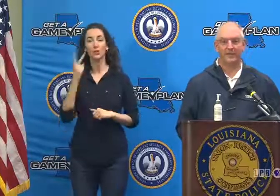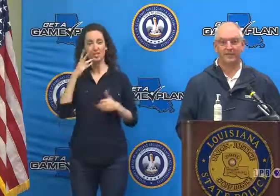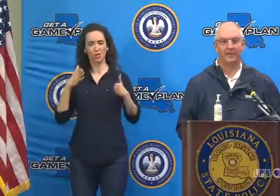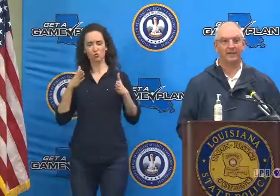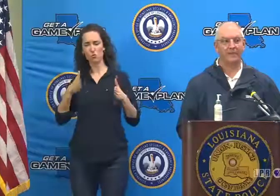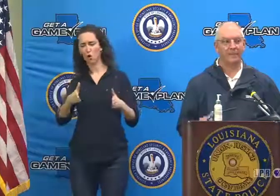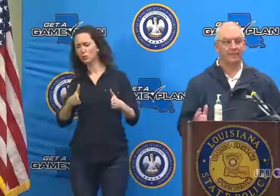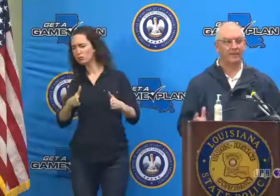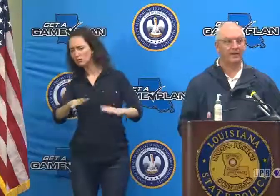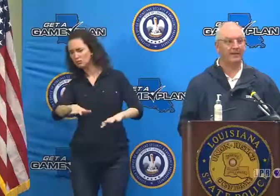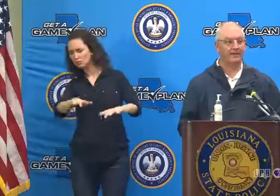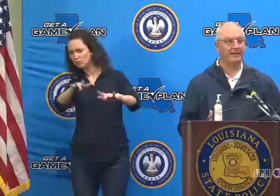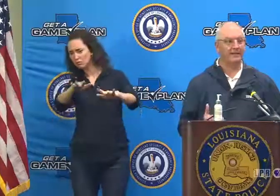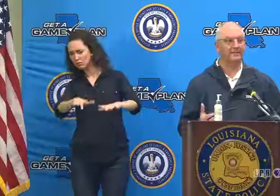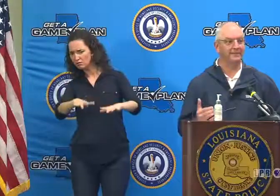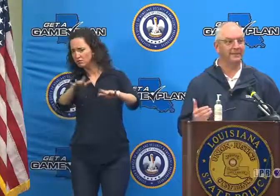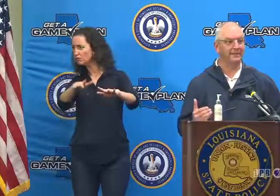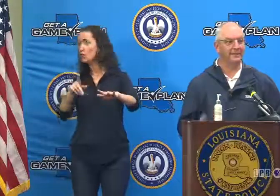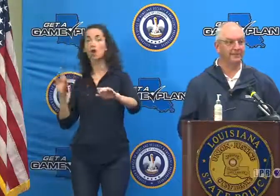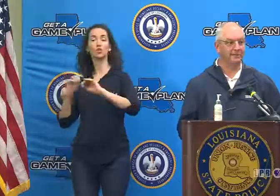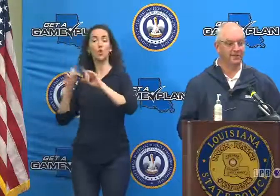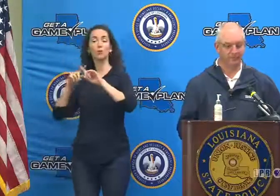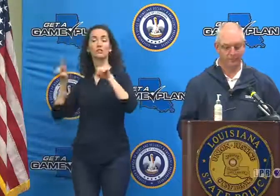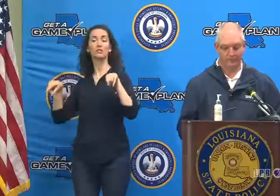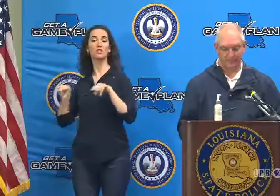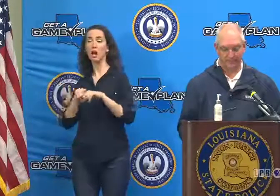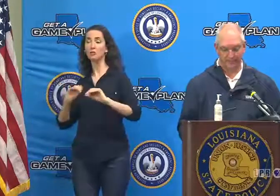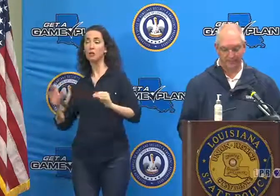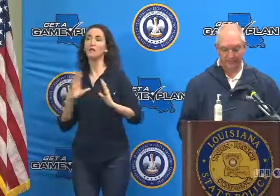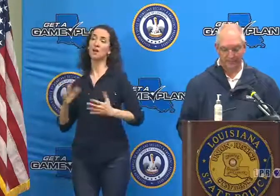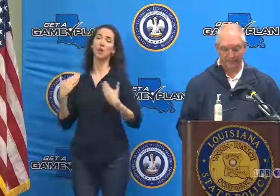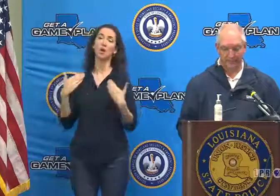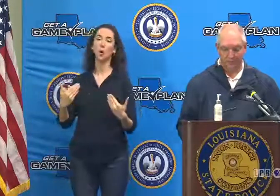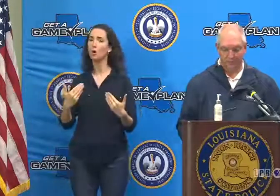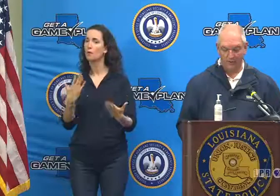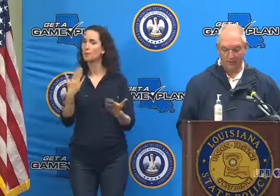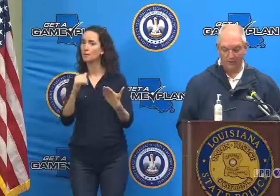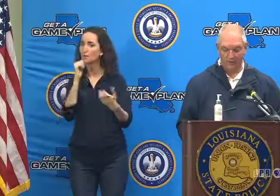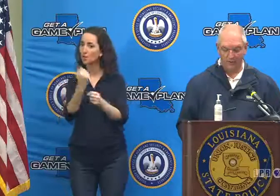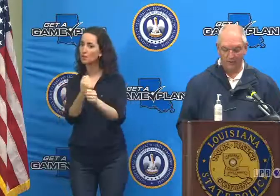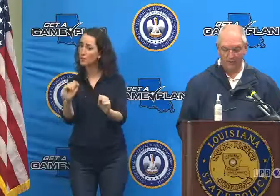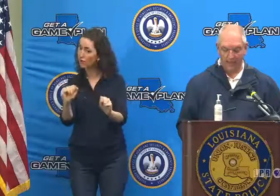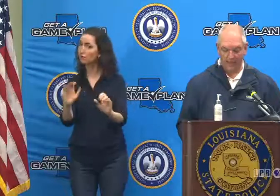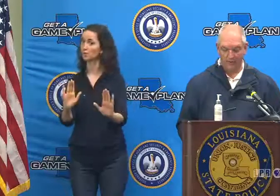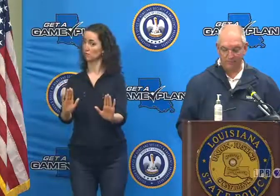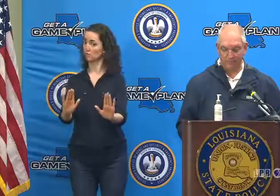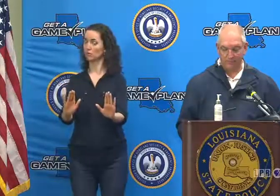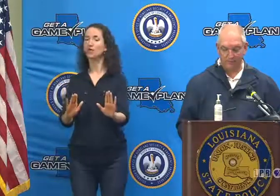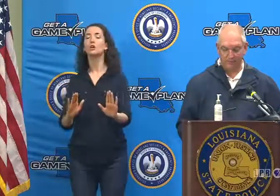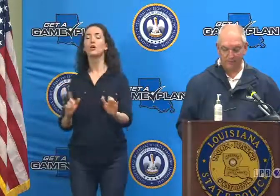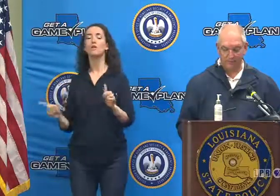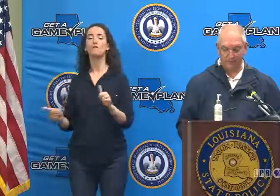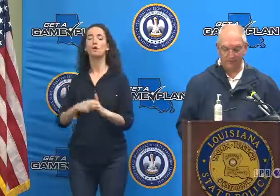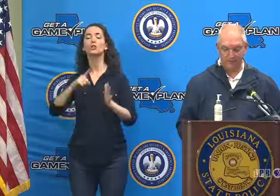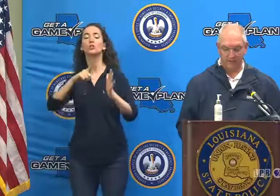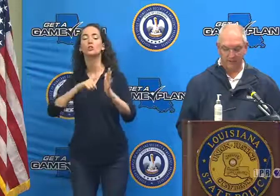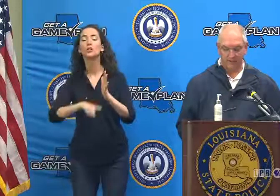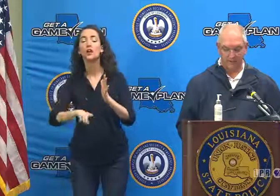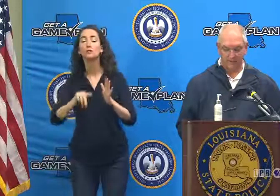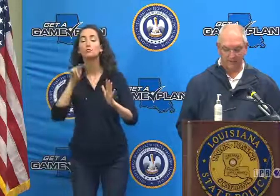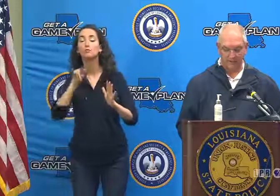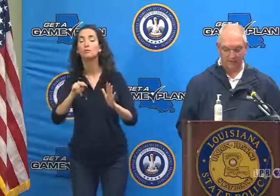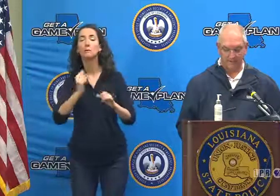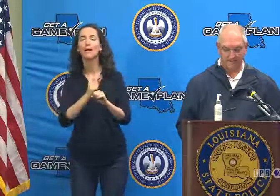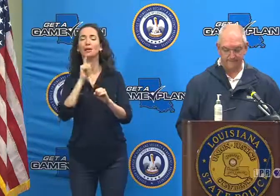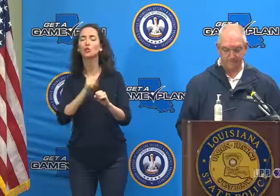if there's not a sign and not a barricade, that doesn't mean that it's safe to proceed. Only do that if you are absolutely certain that you can